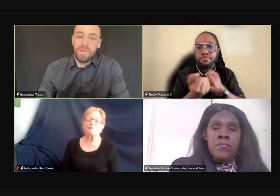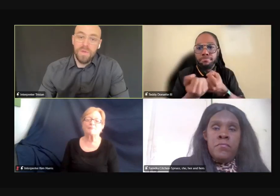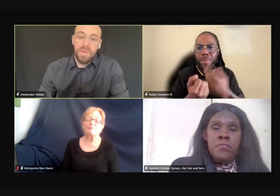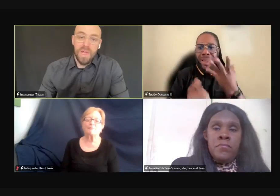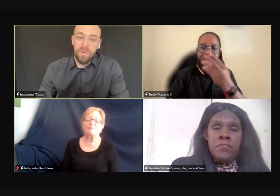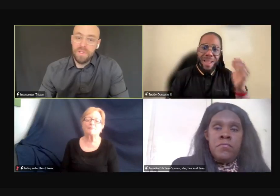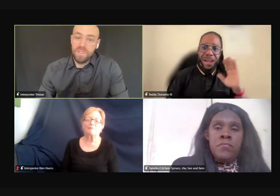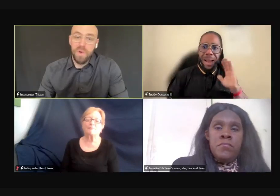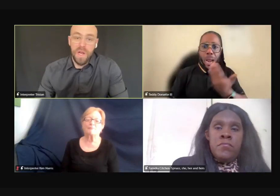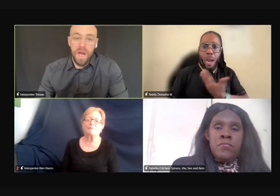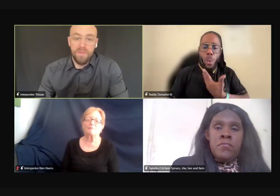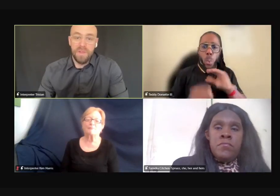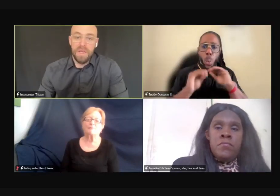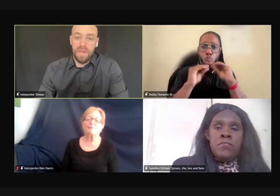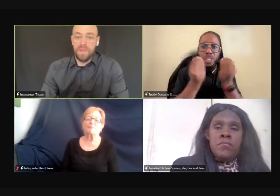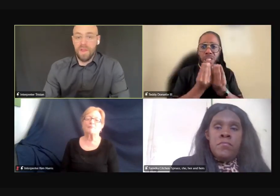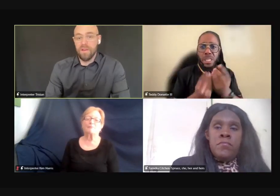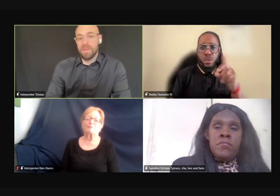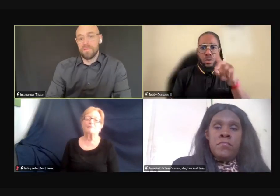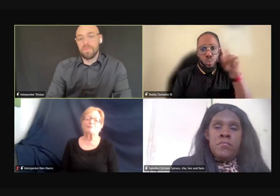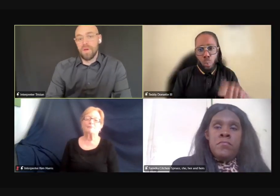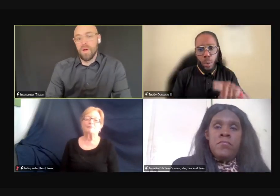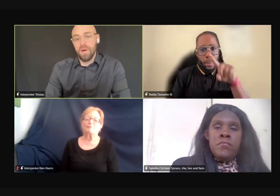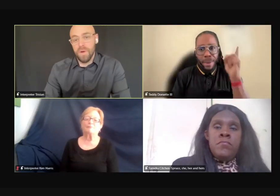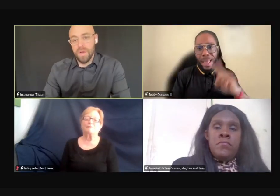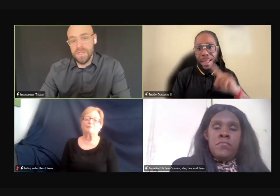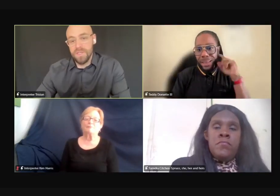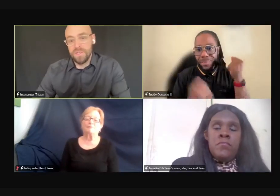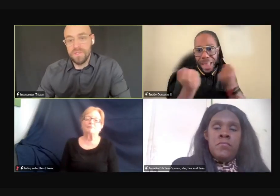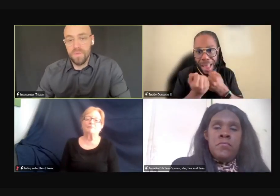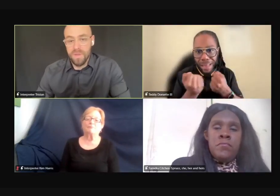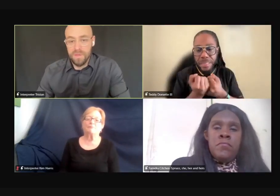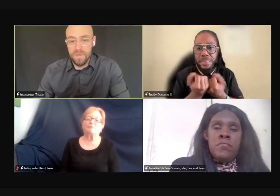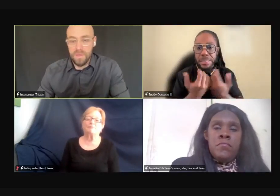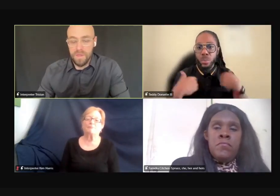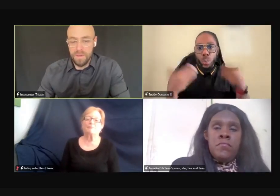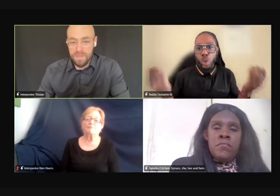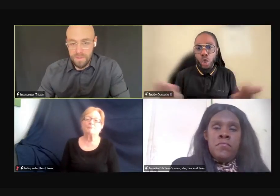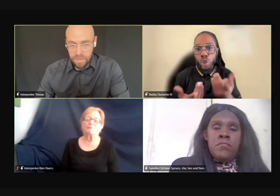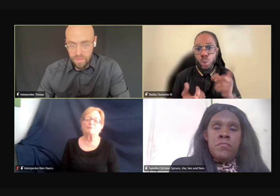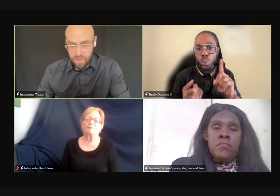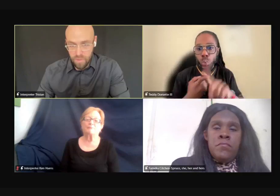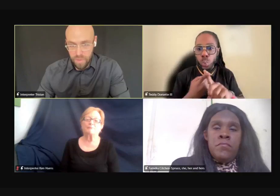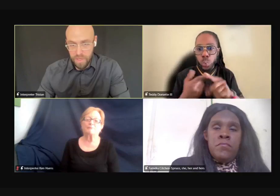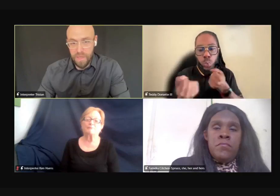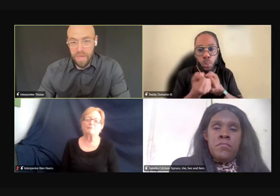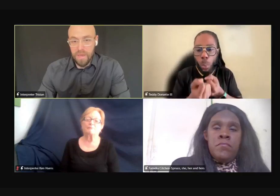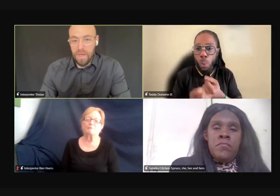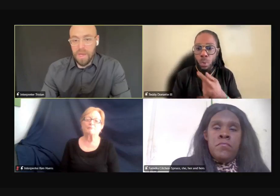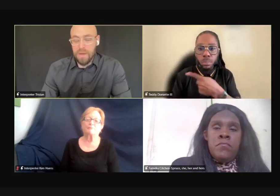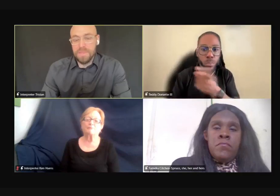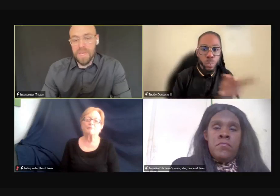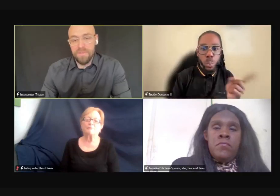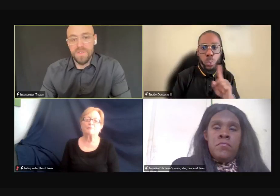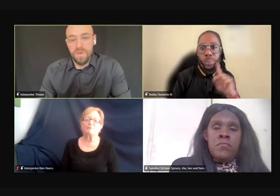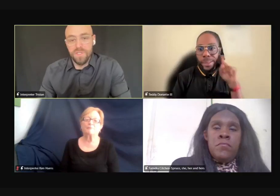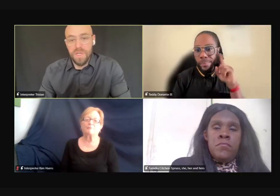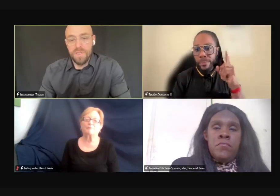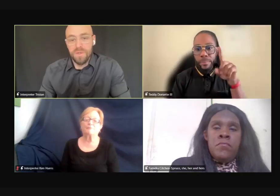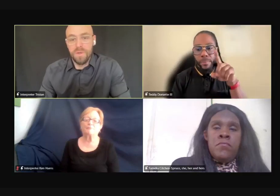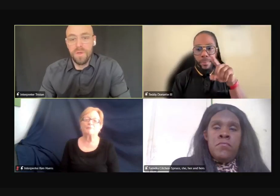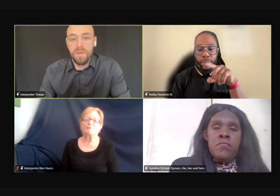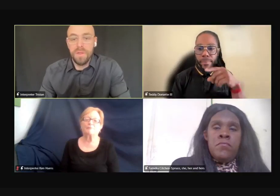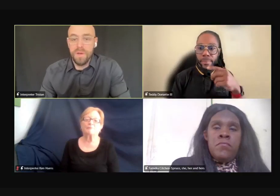And so you can't really just put it off and think nothing of it, but our organizations with the Detroit, um, Deaf